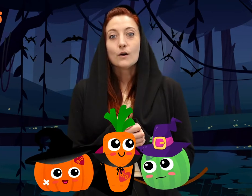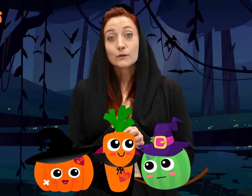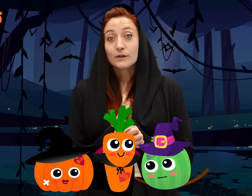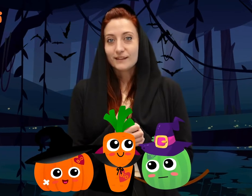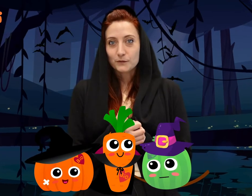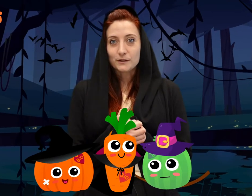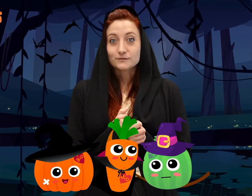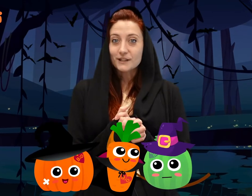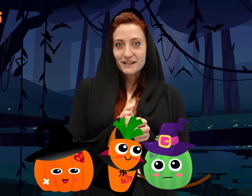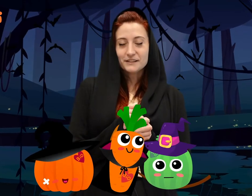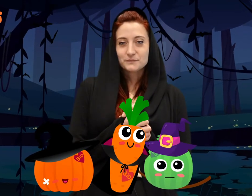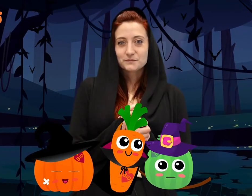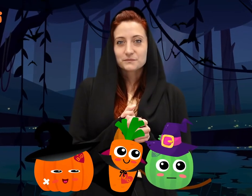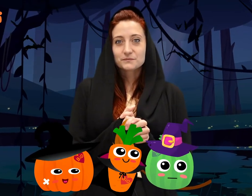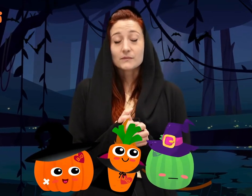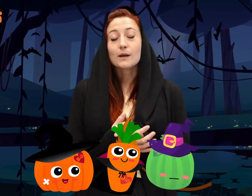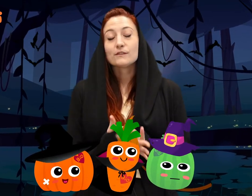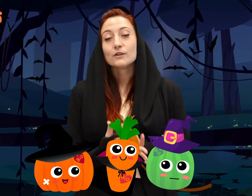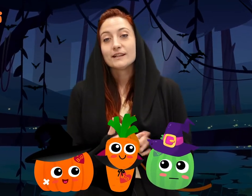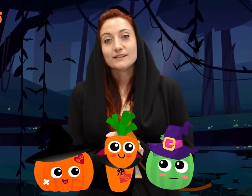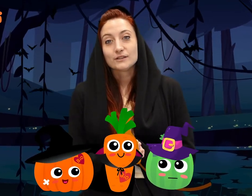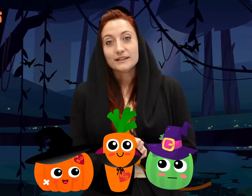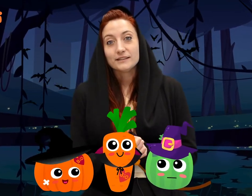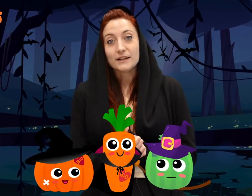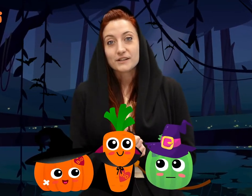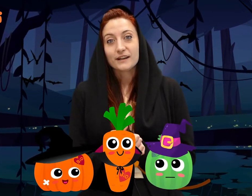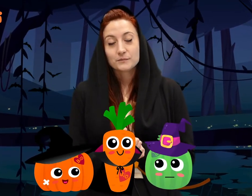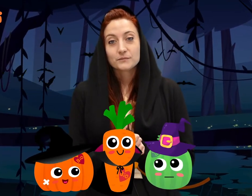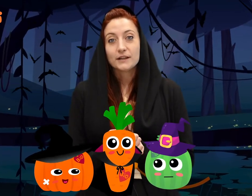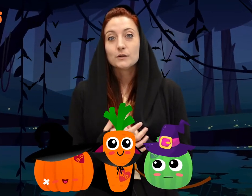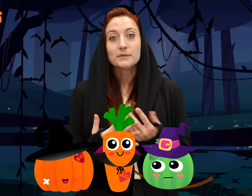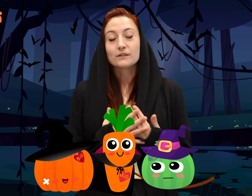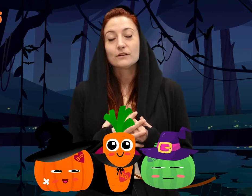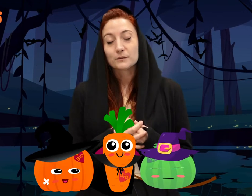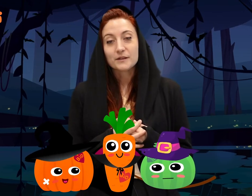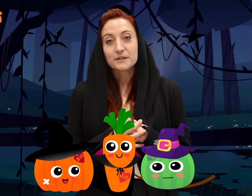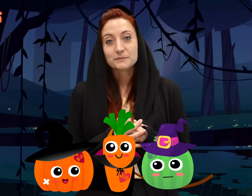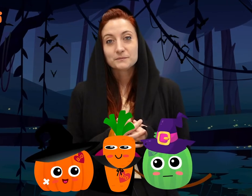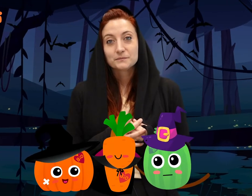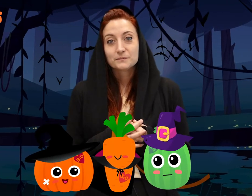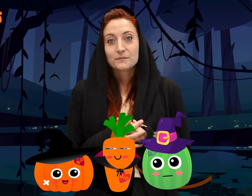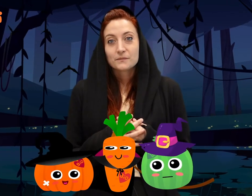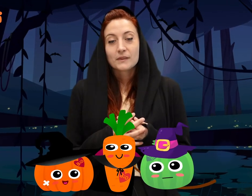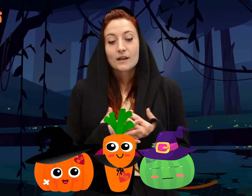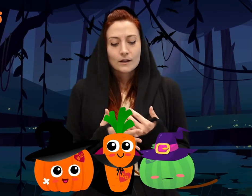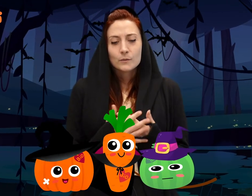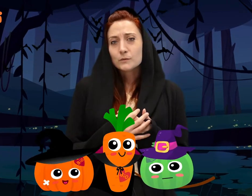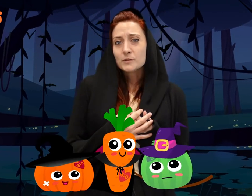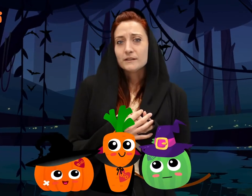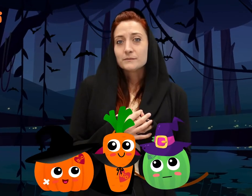all's well that ends well. Right, Carrot? I'm so glad the old lady found her cat. I know I'd be so lost without mine. Wizard Watermelon,